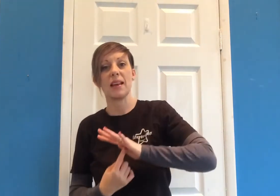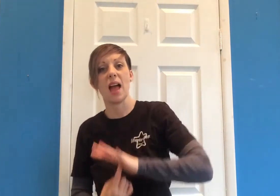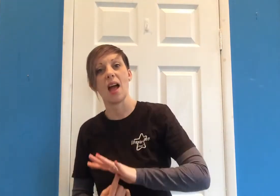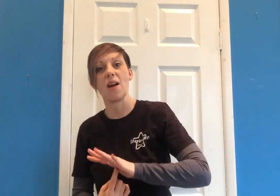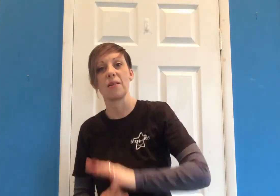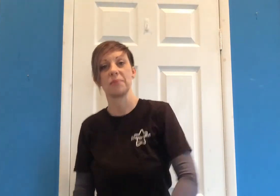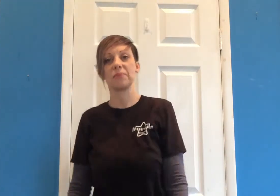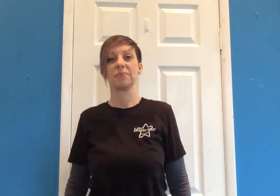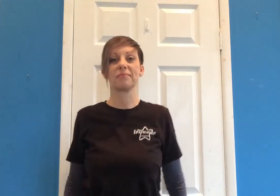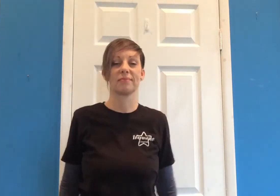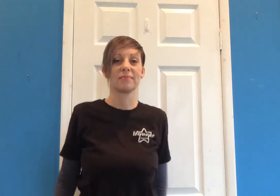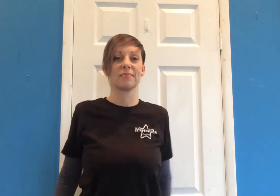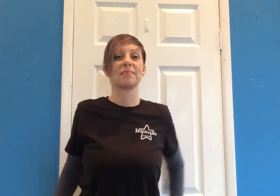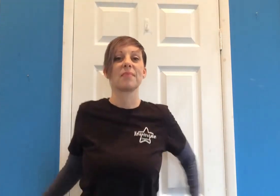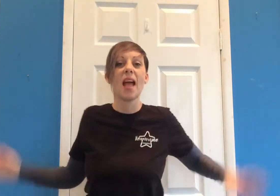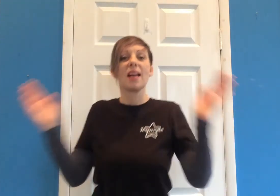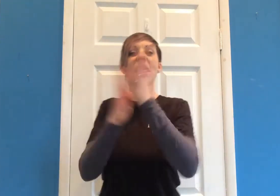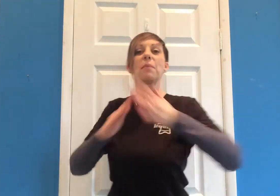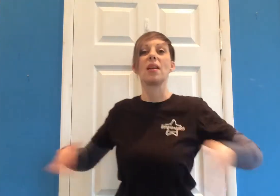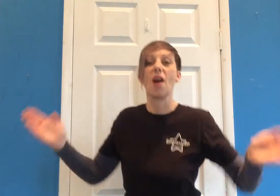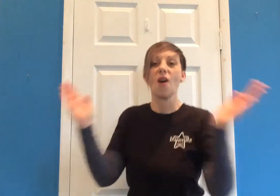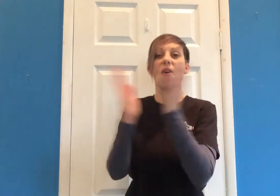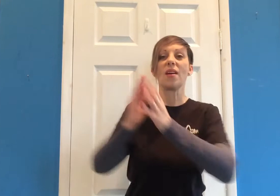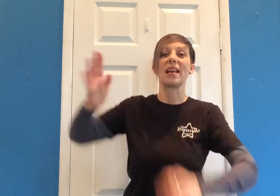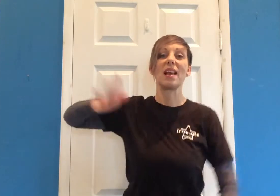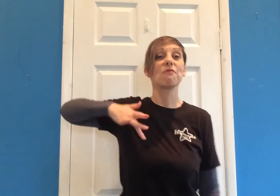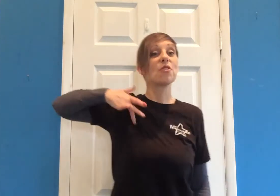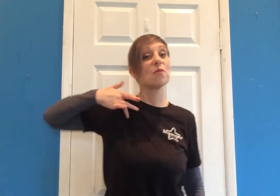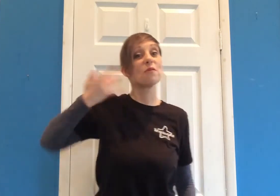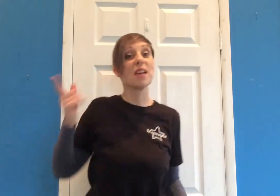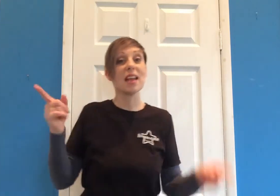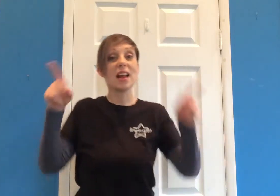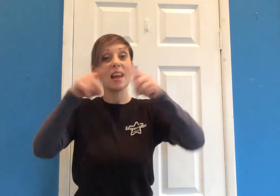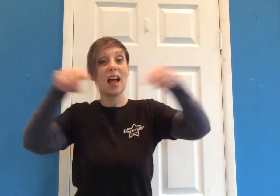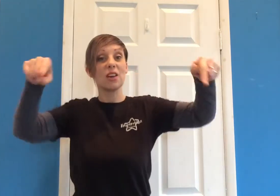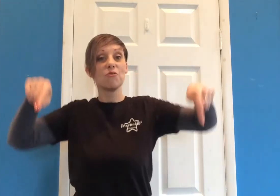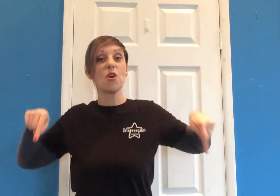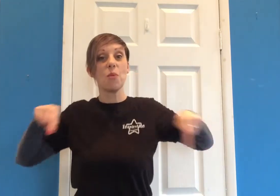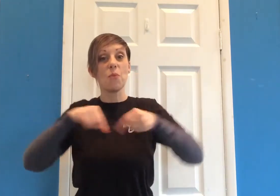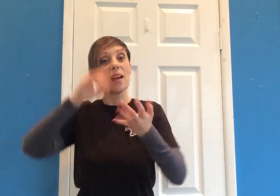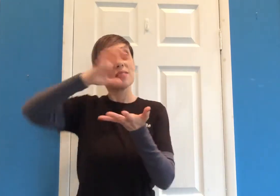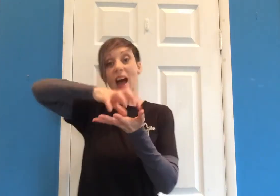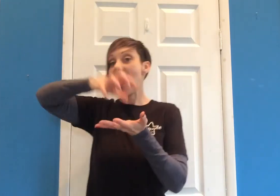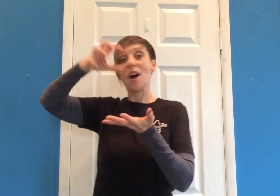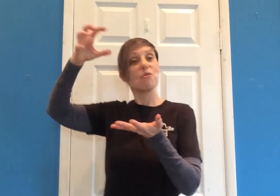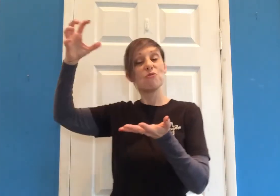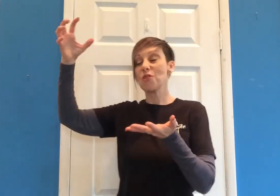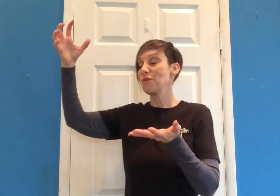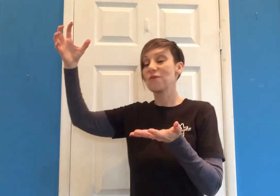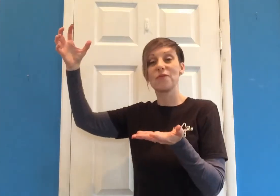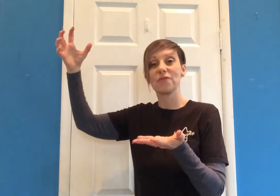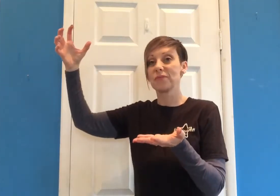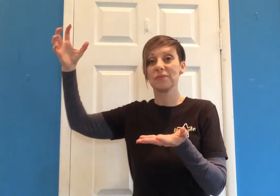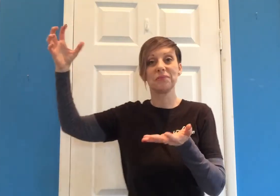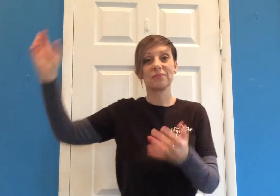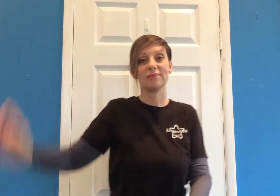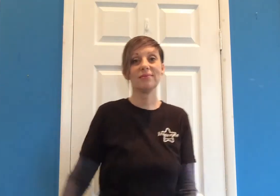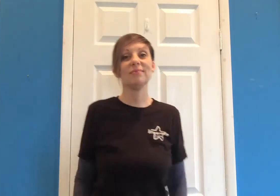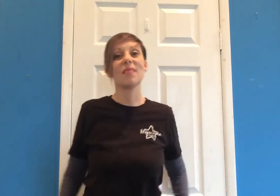news and what come bad news Here come bad news talking and want to do Because I'm